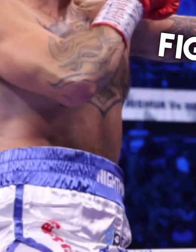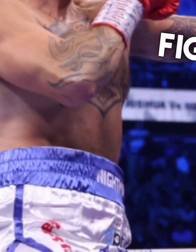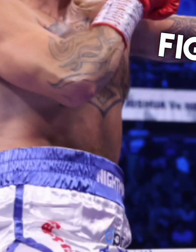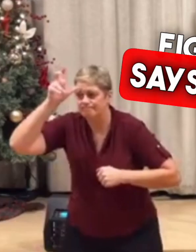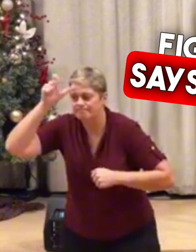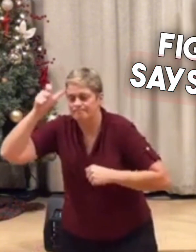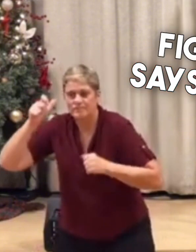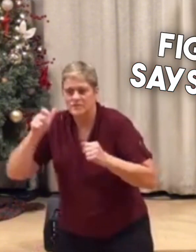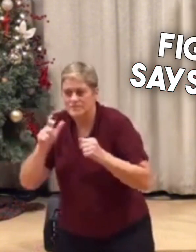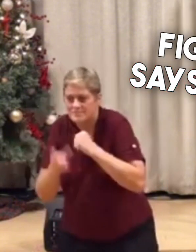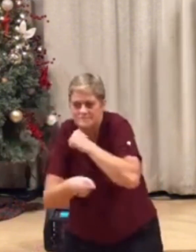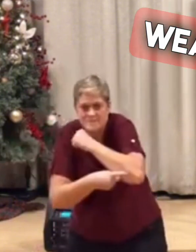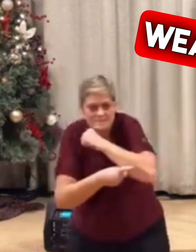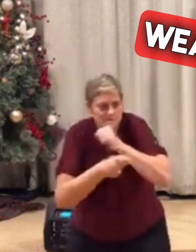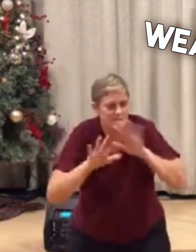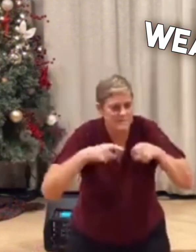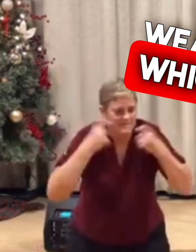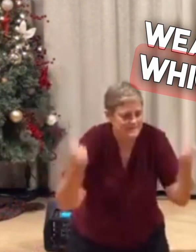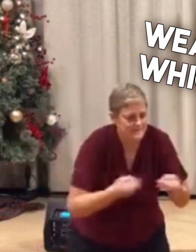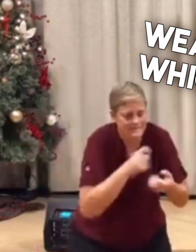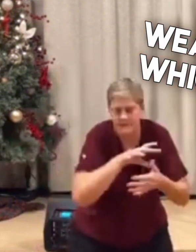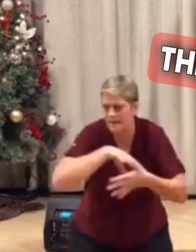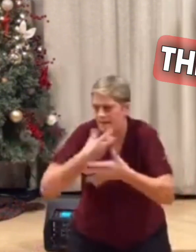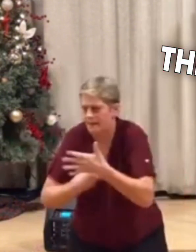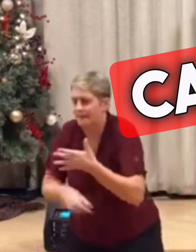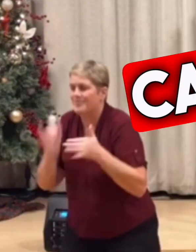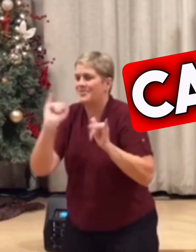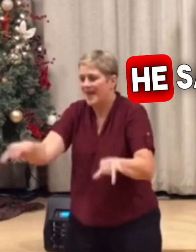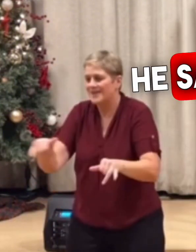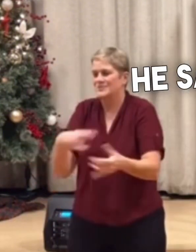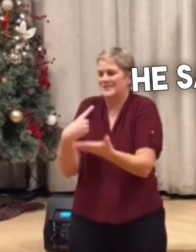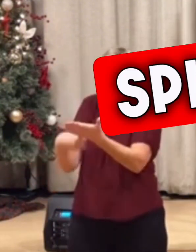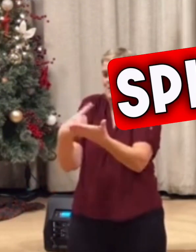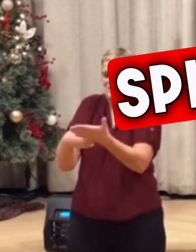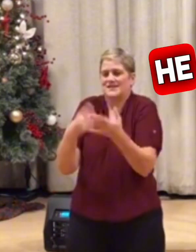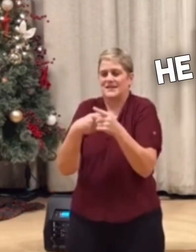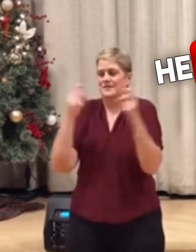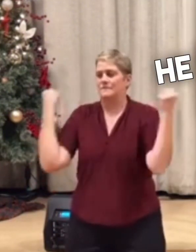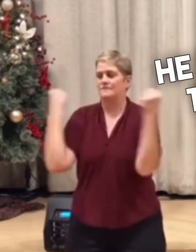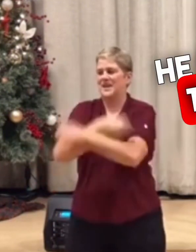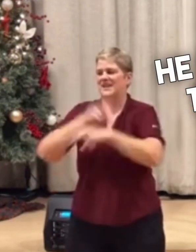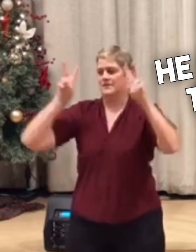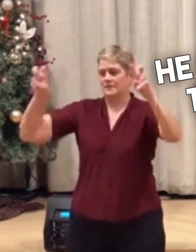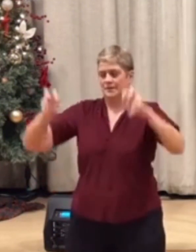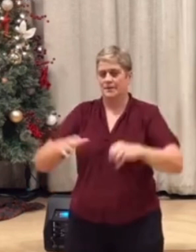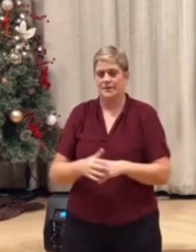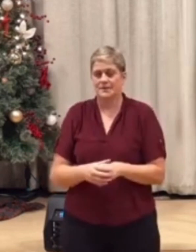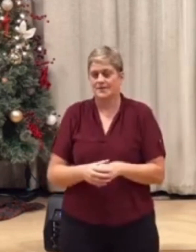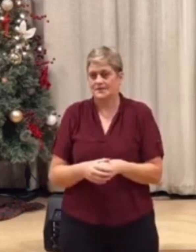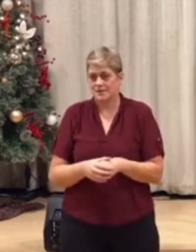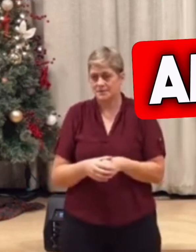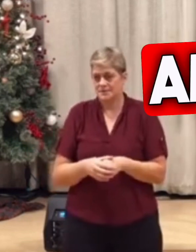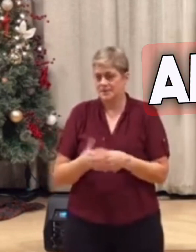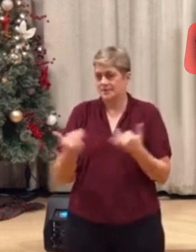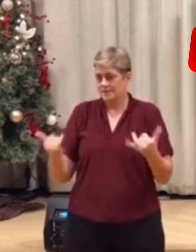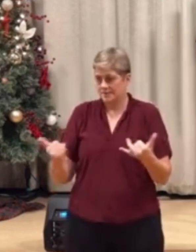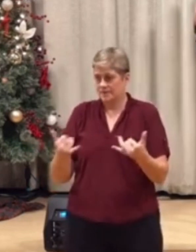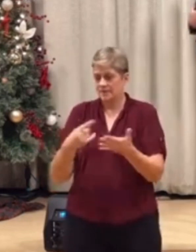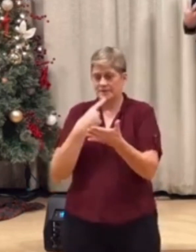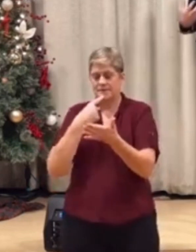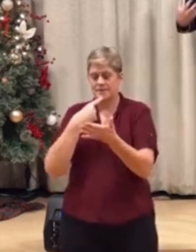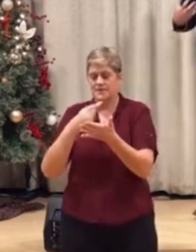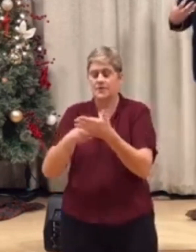fight. And he says that these weapons with which we war, they're not carnal. He says they're spiritual. He says that they are dunamis